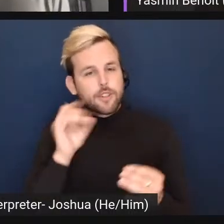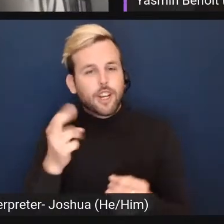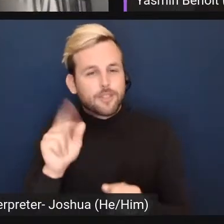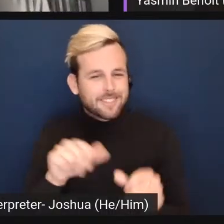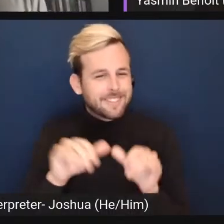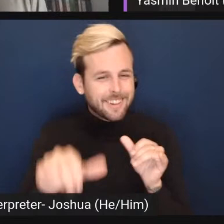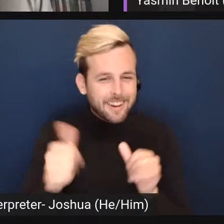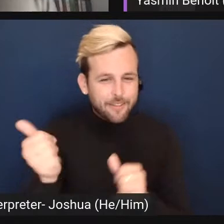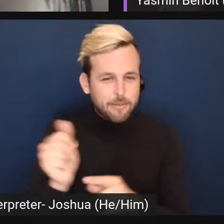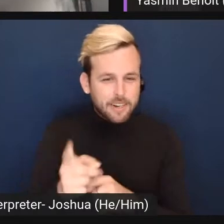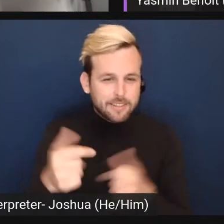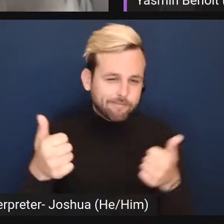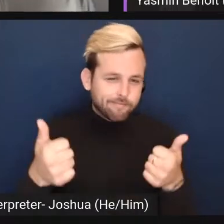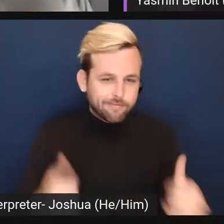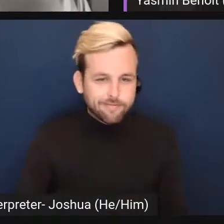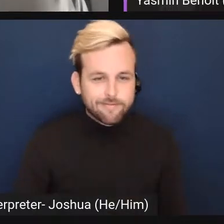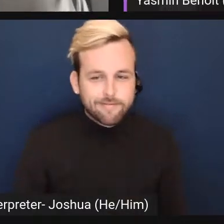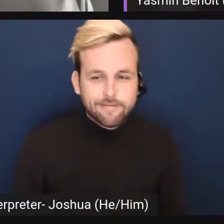on in another few minutes.